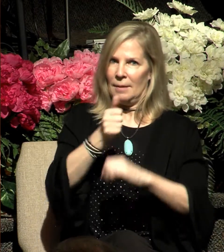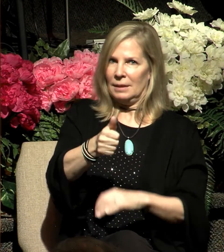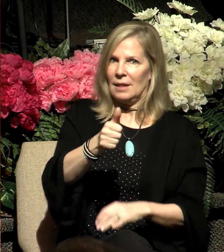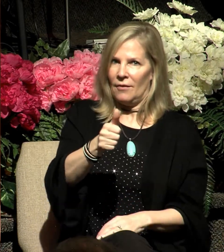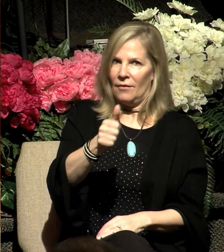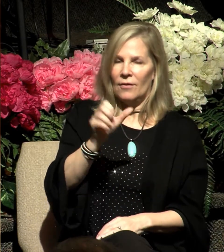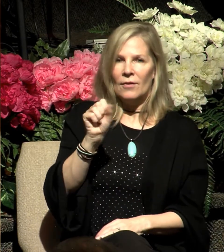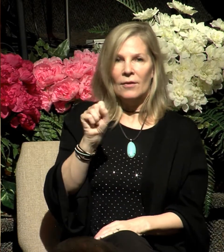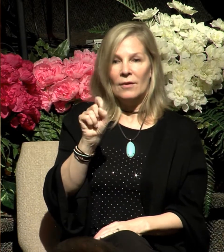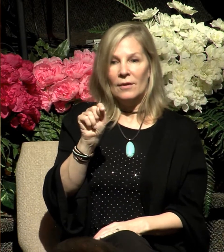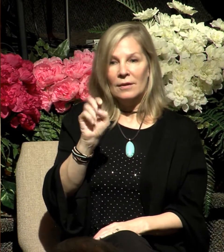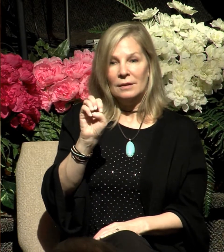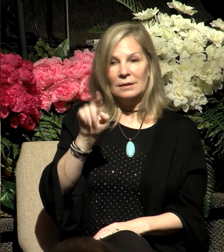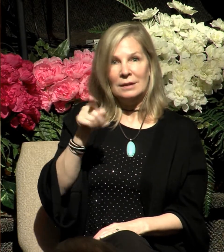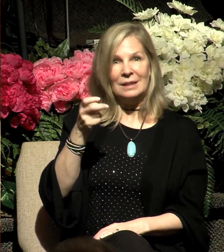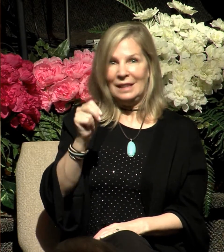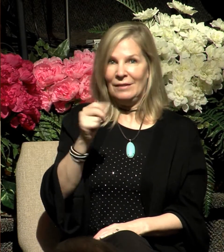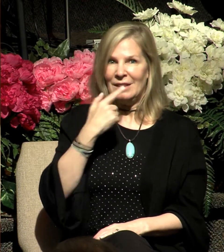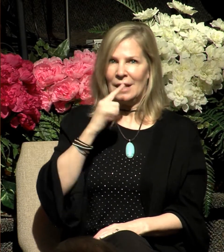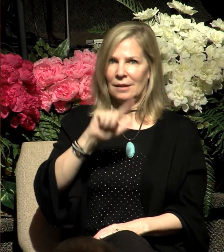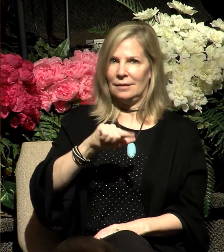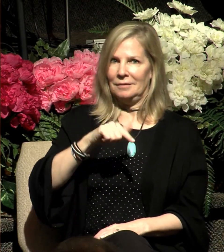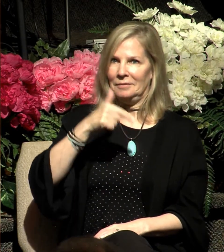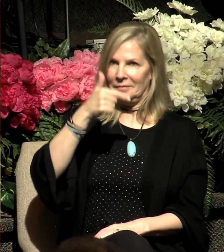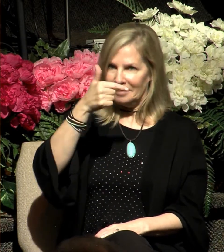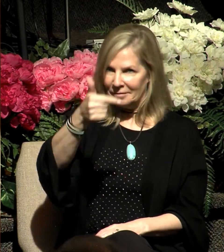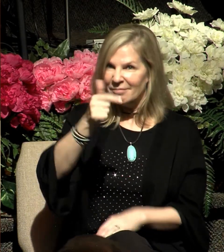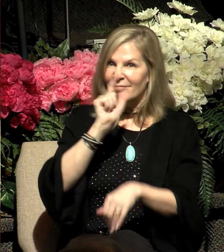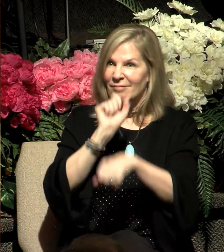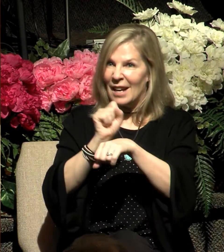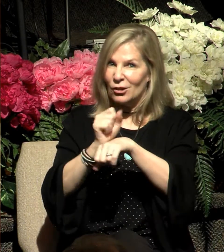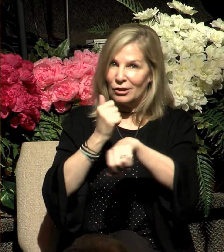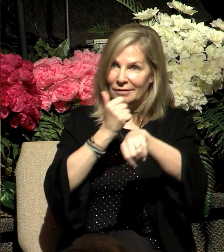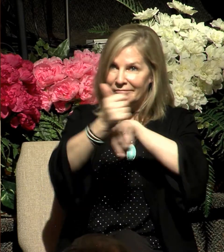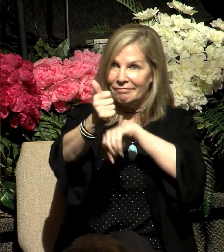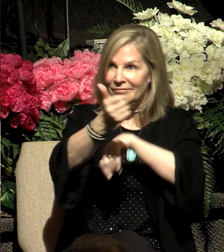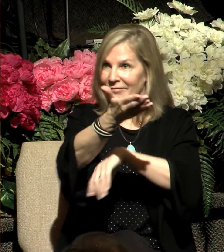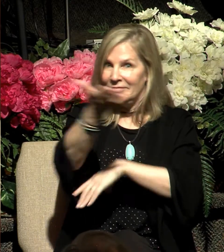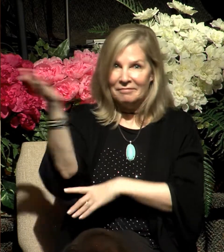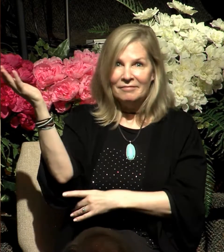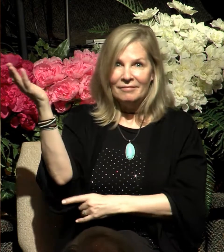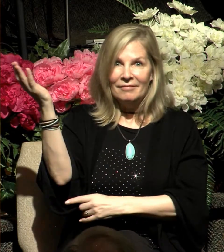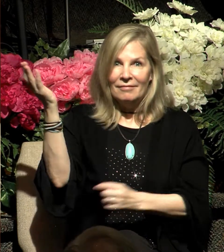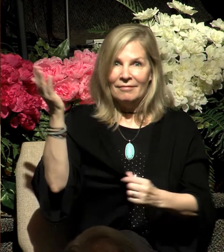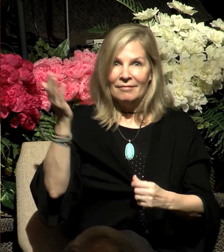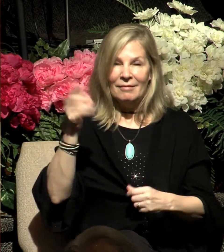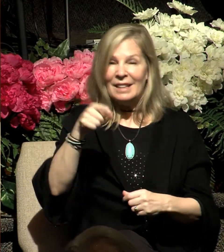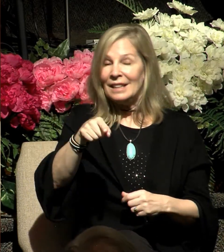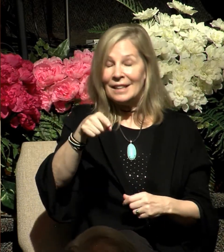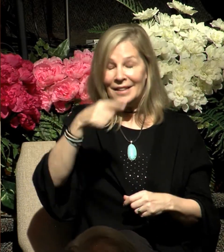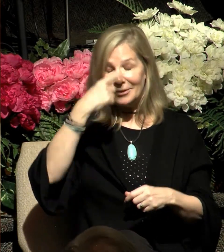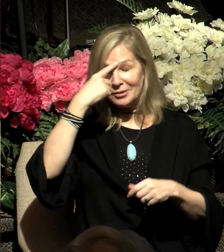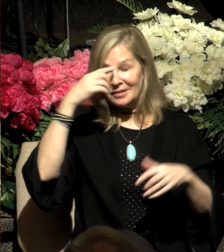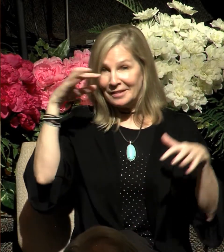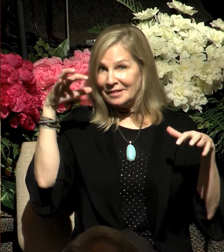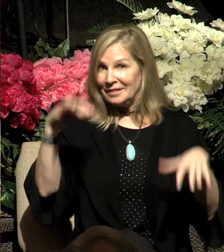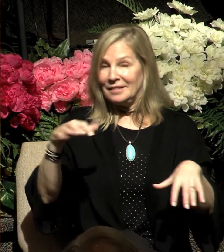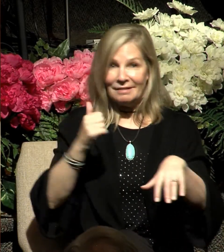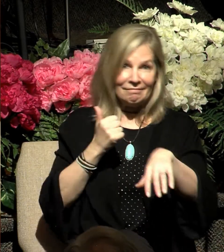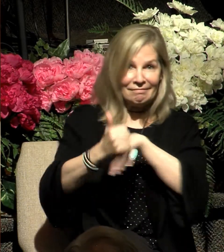Stephen turns the tables on the men of the Sanhedrin by making a stunning accusation against them.